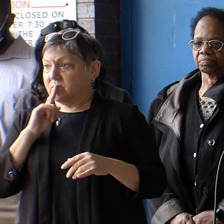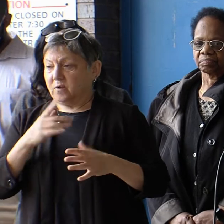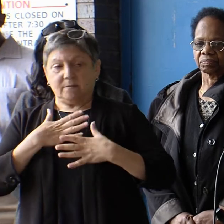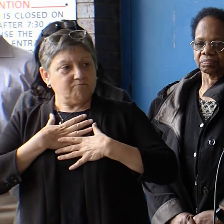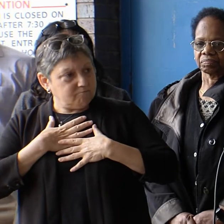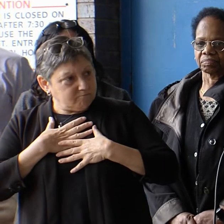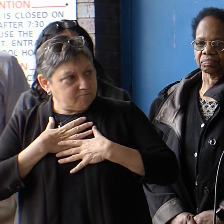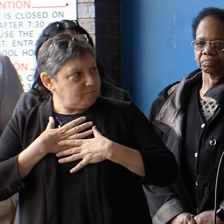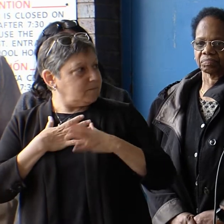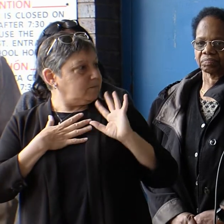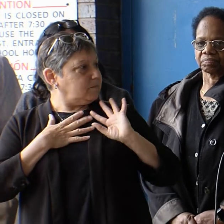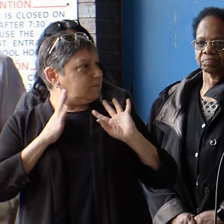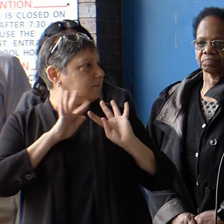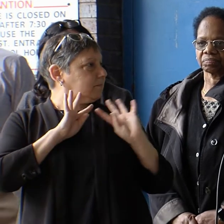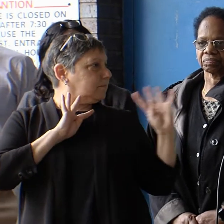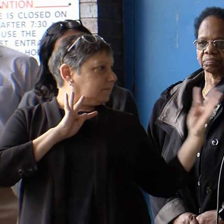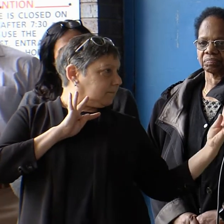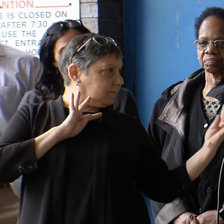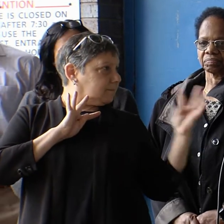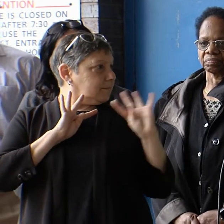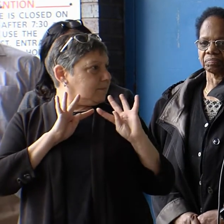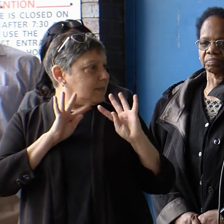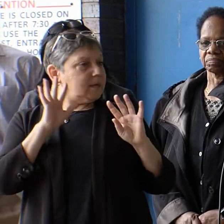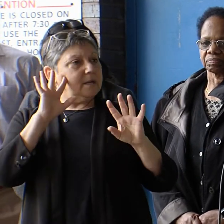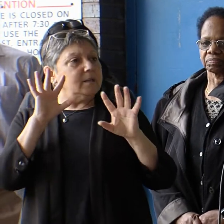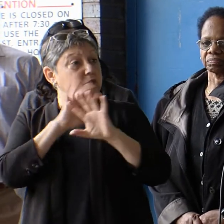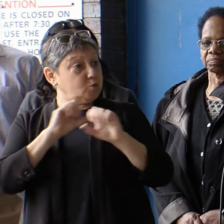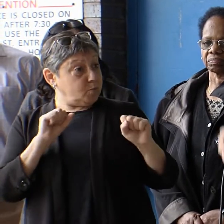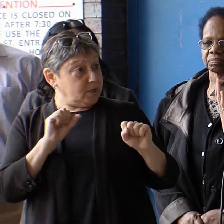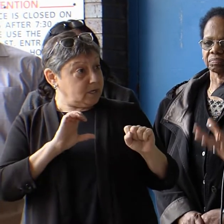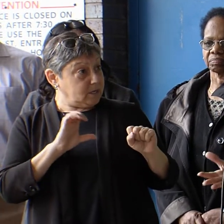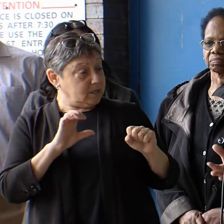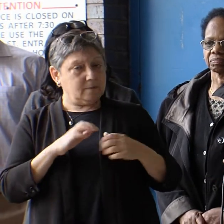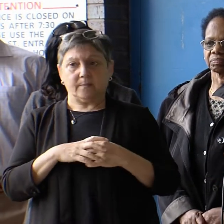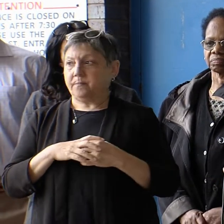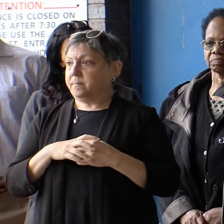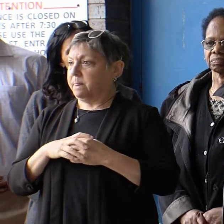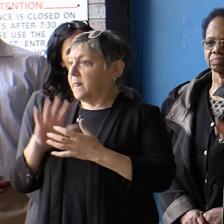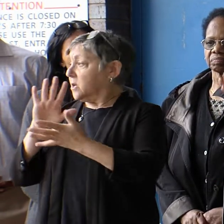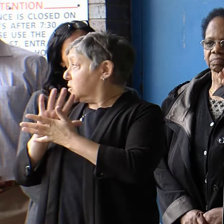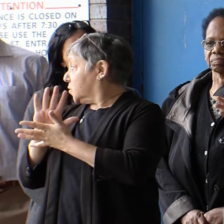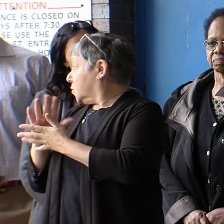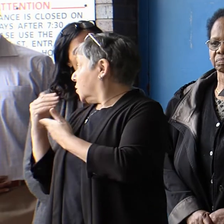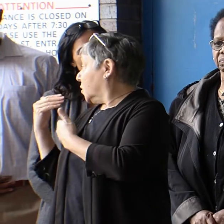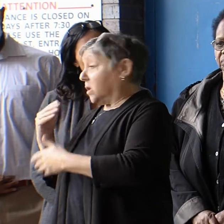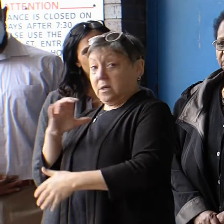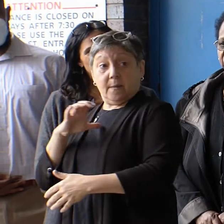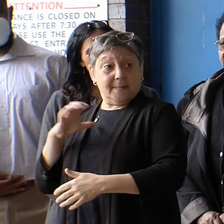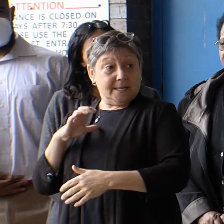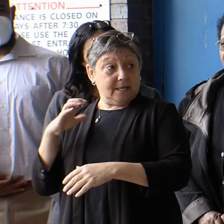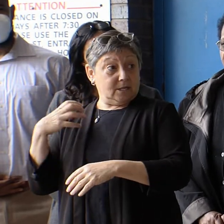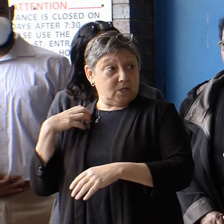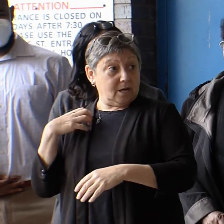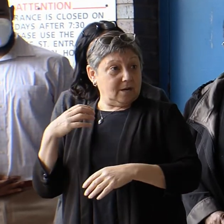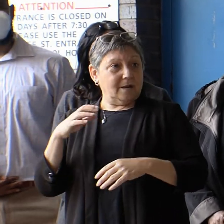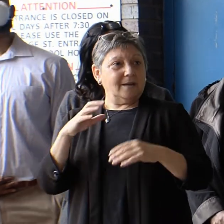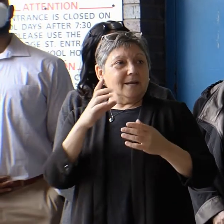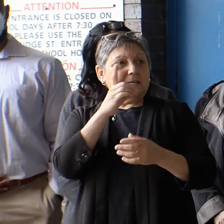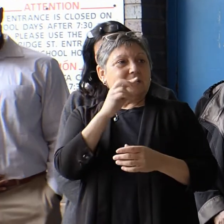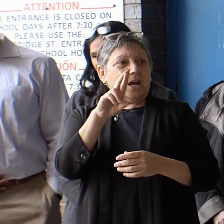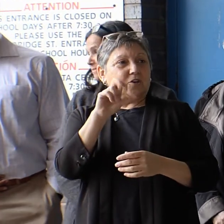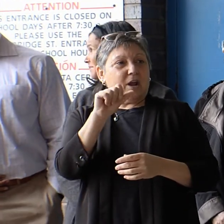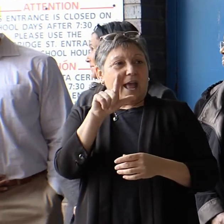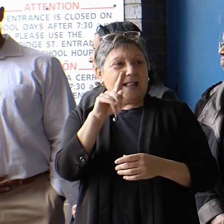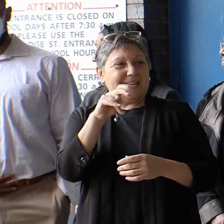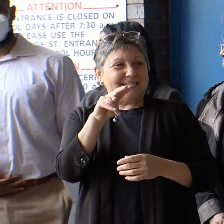with this group of leaders, our superintendent, our school committee chair. We also have school committee member Dr. Alkins